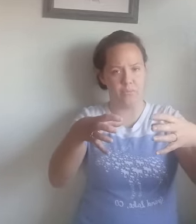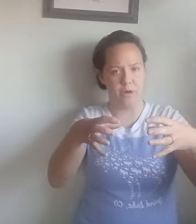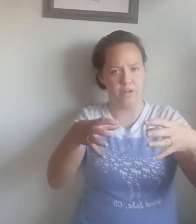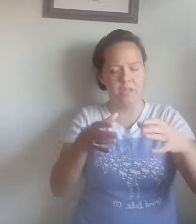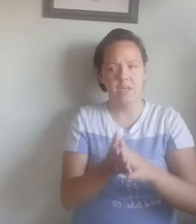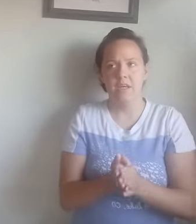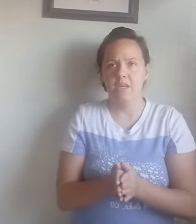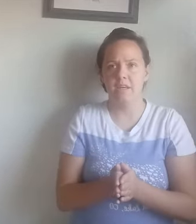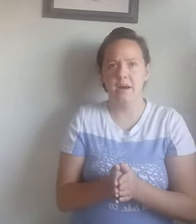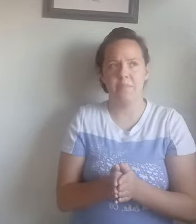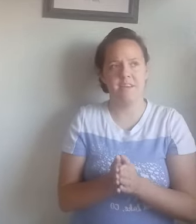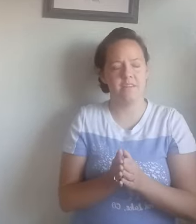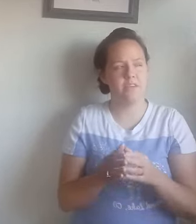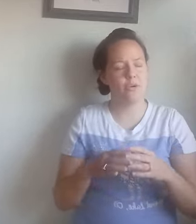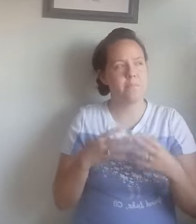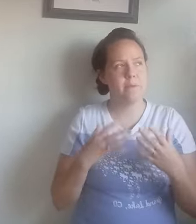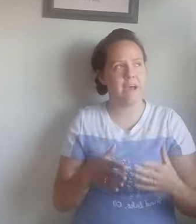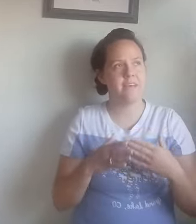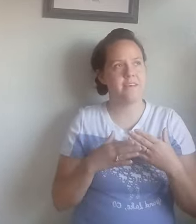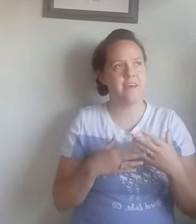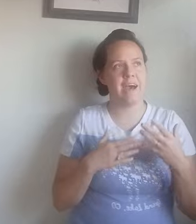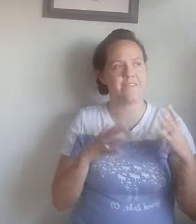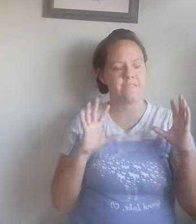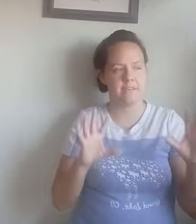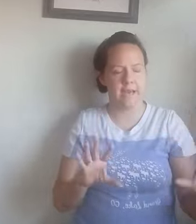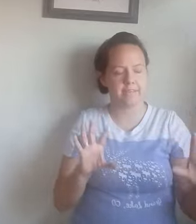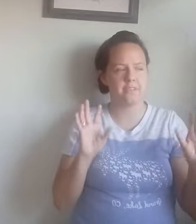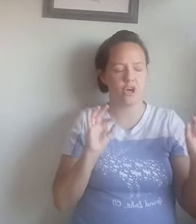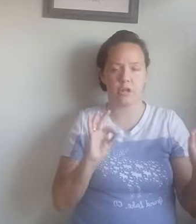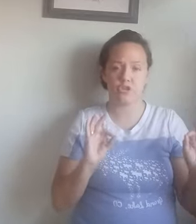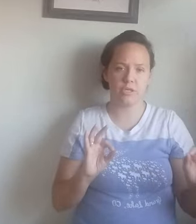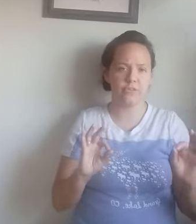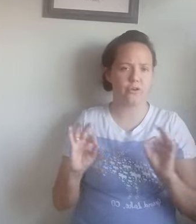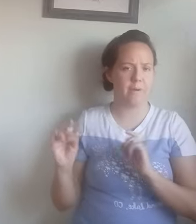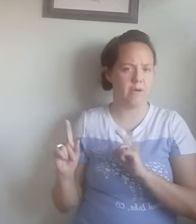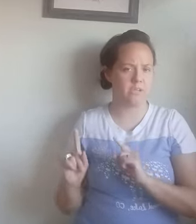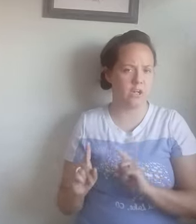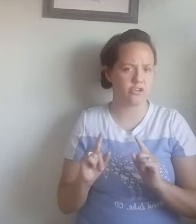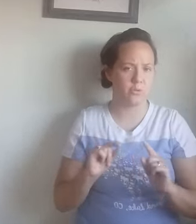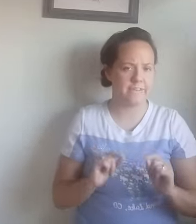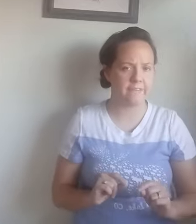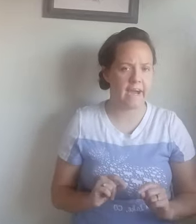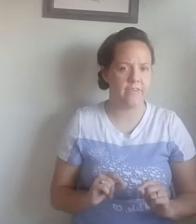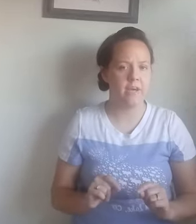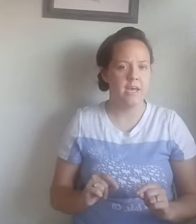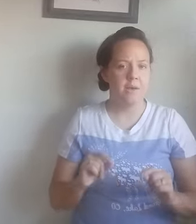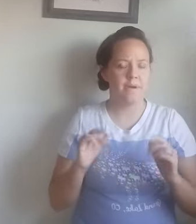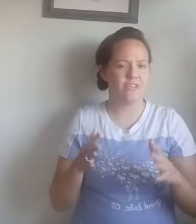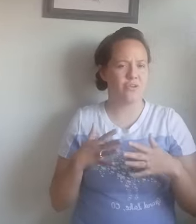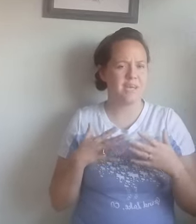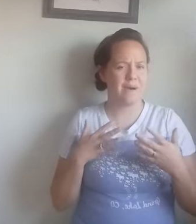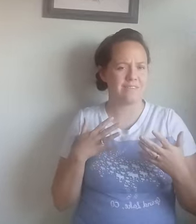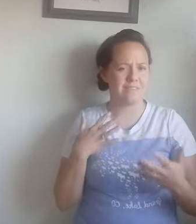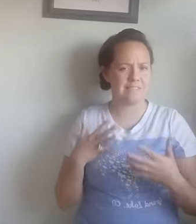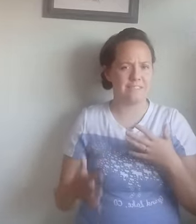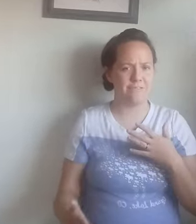ball. Um, it, you can buy it at select Dollar Tree's for about $1.25, but it's only about 65,